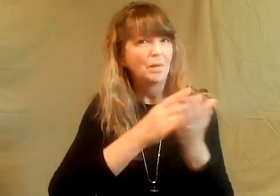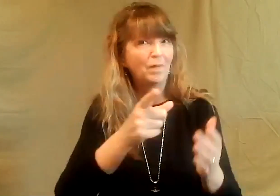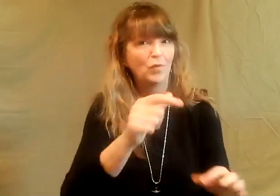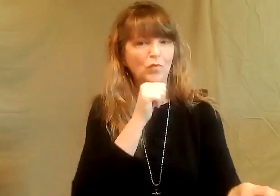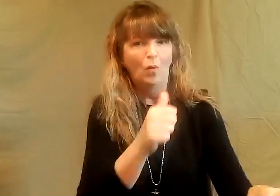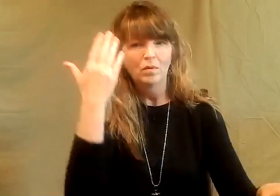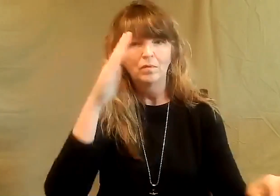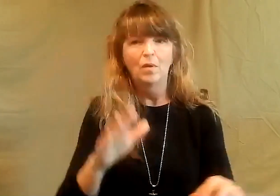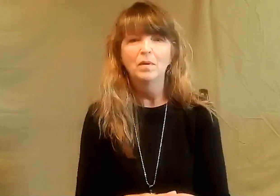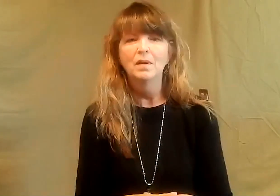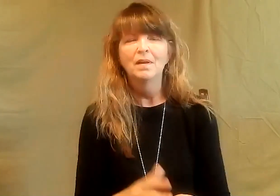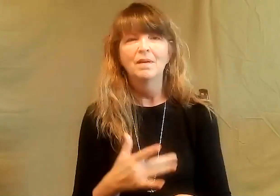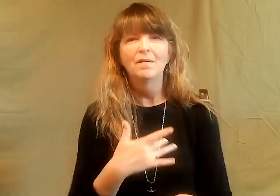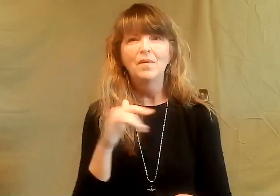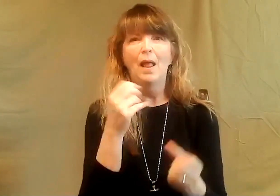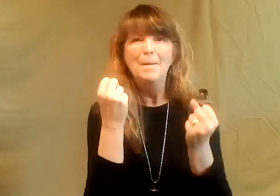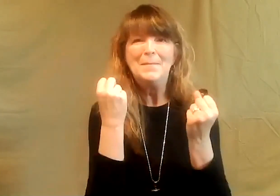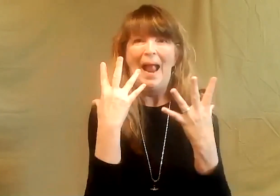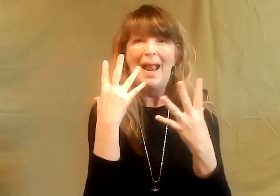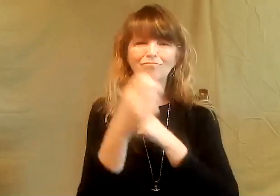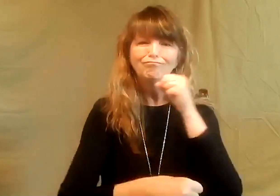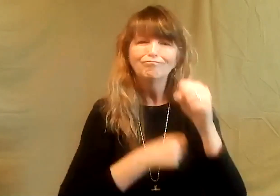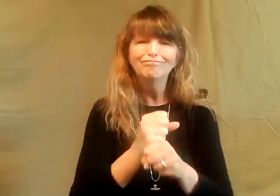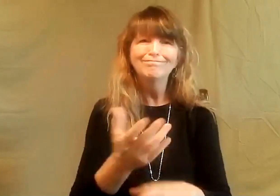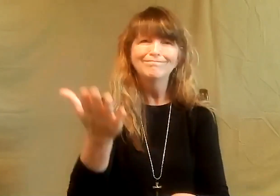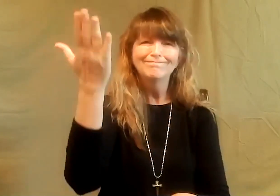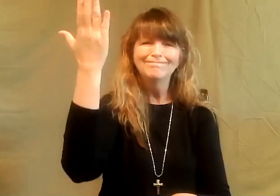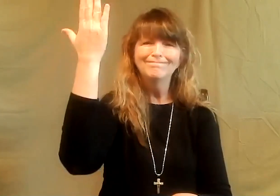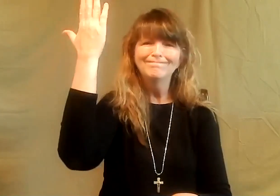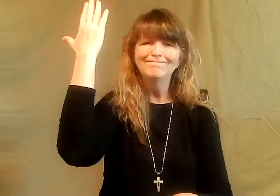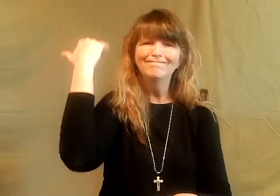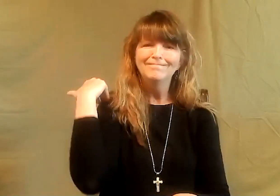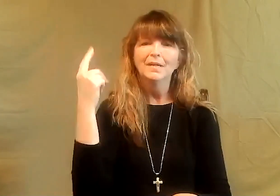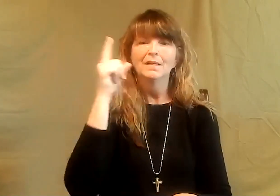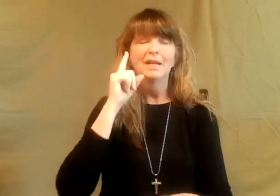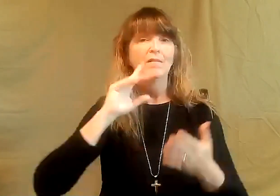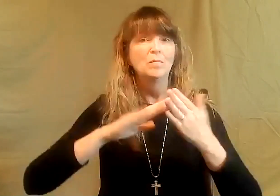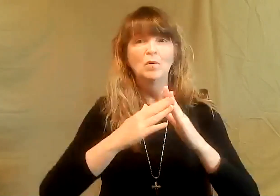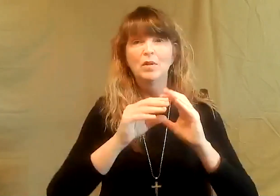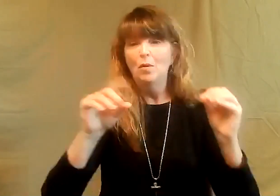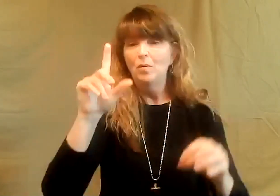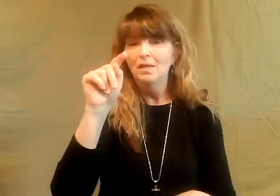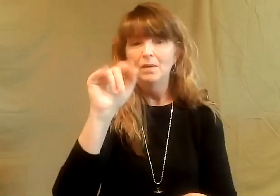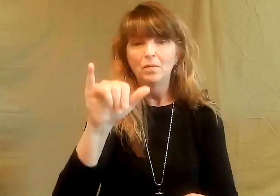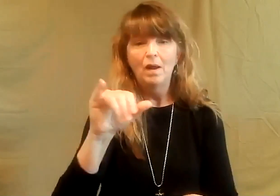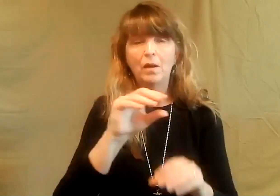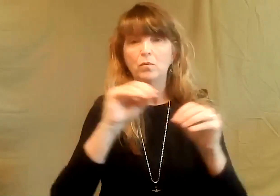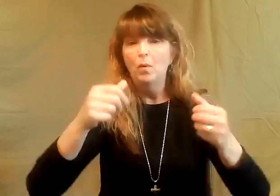maybe some of you remember maybe some of you don't but i feel like so very many years ago the deaf community